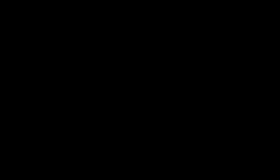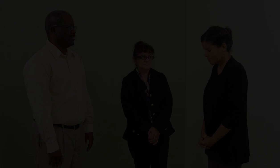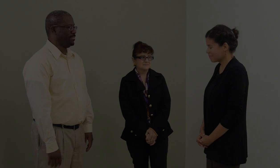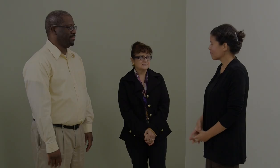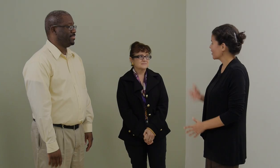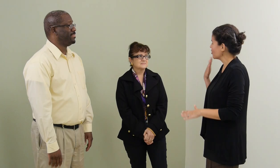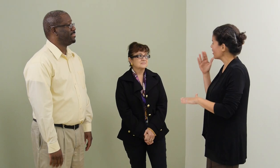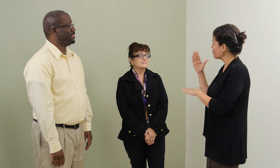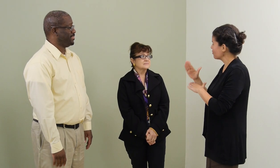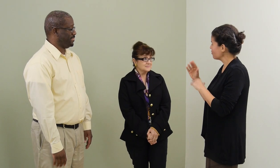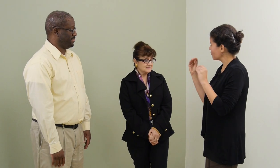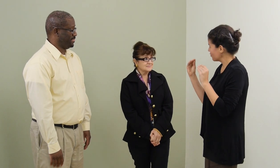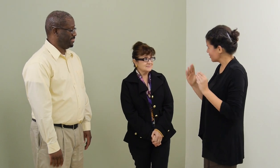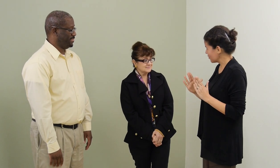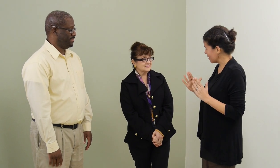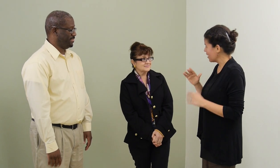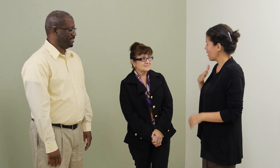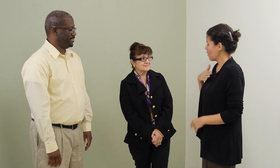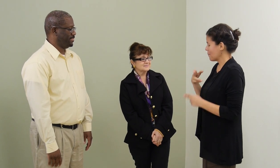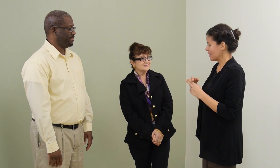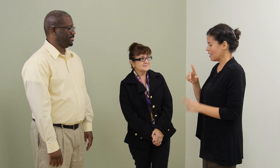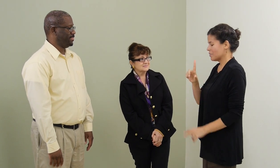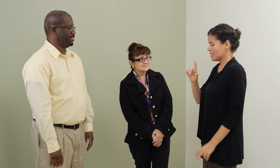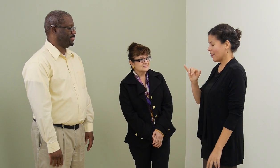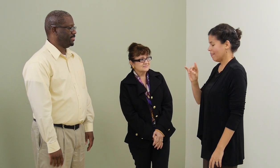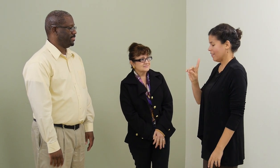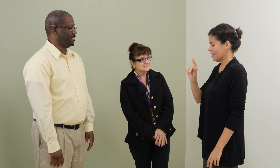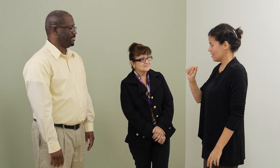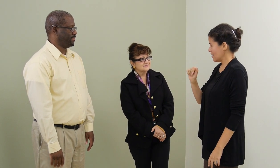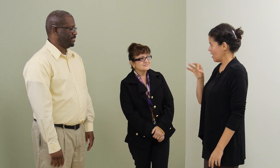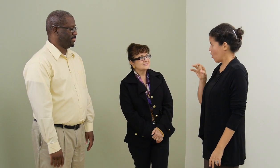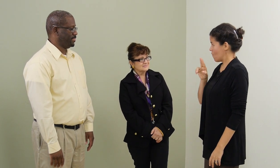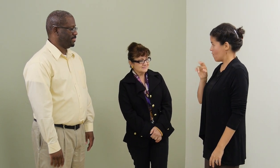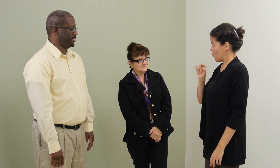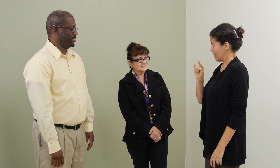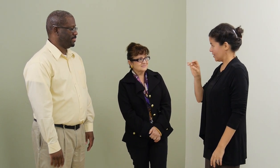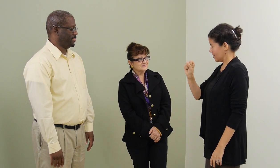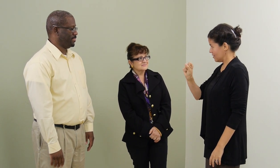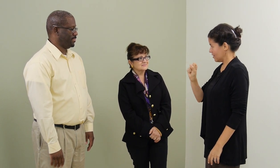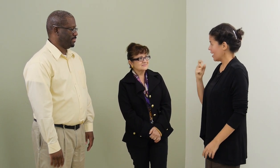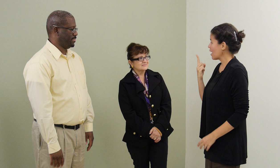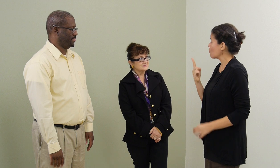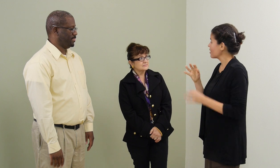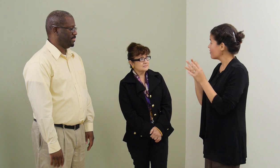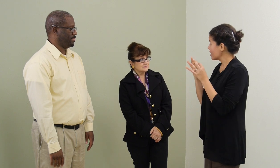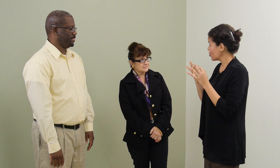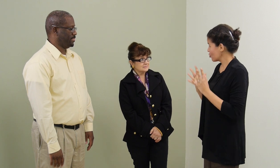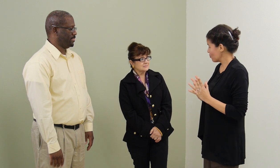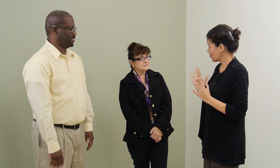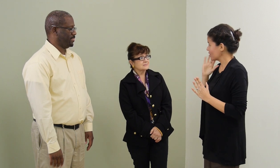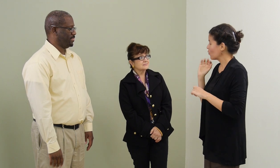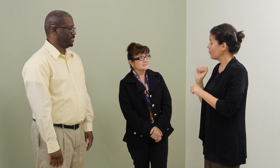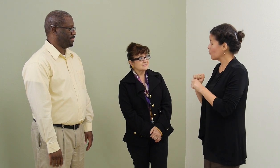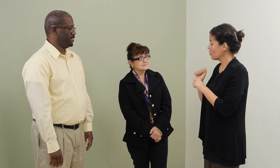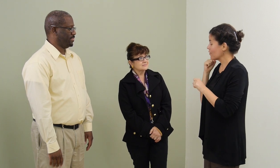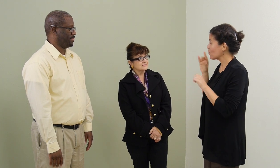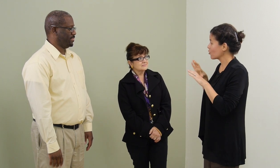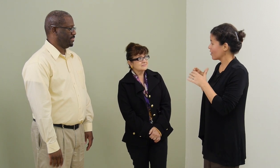Good afternoon, professora. My name is Linda Fuentes, and I'm one of the interpreters that will be working for your